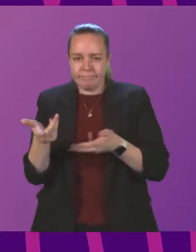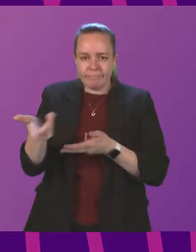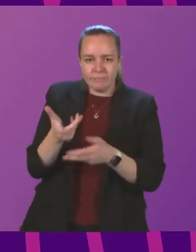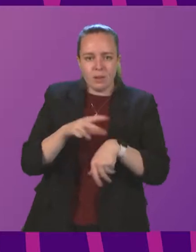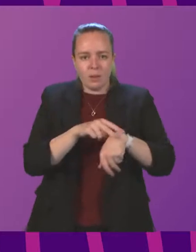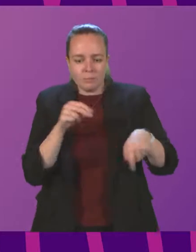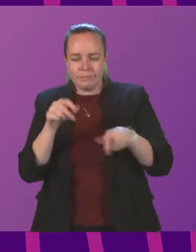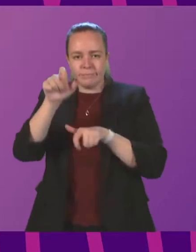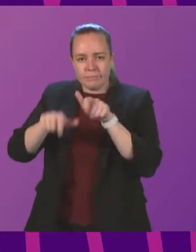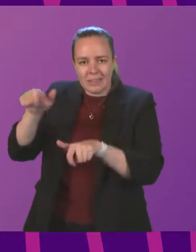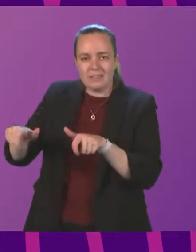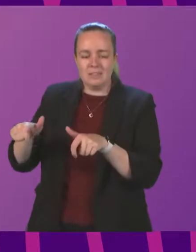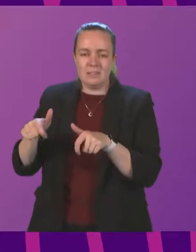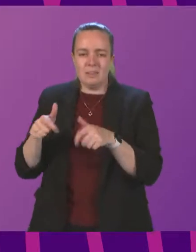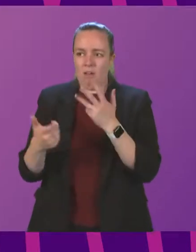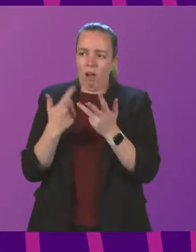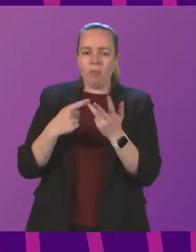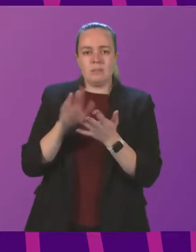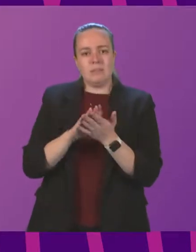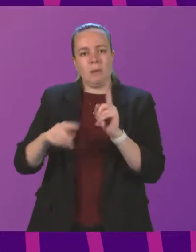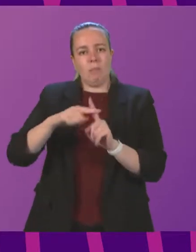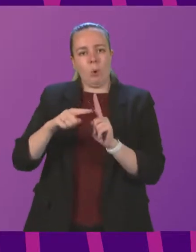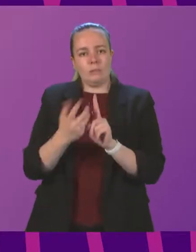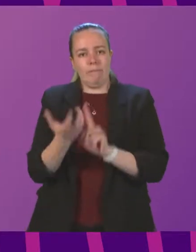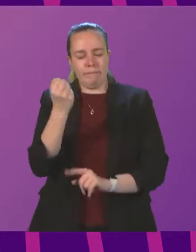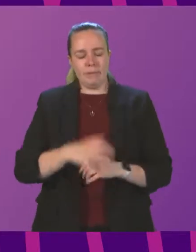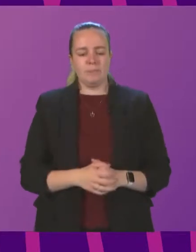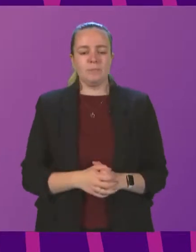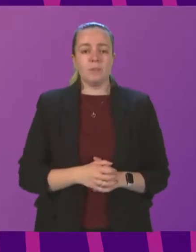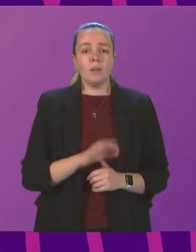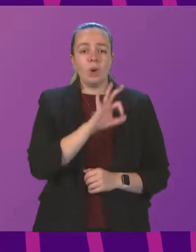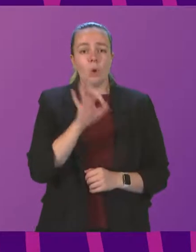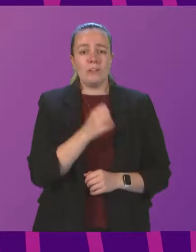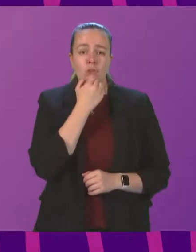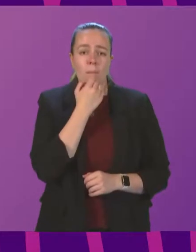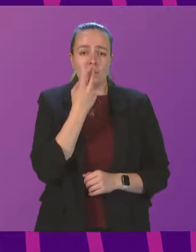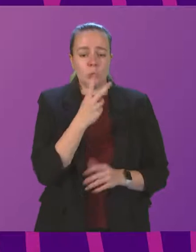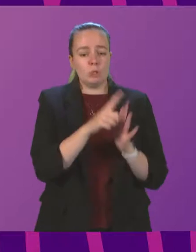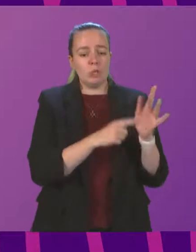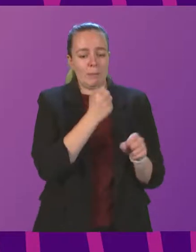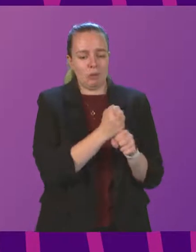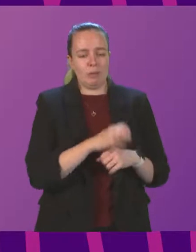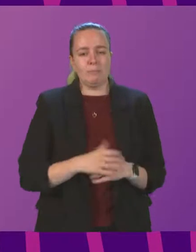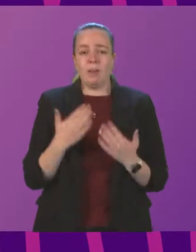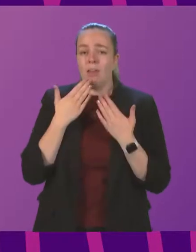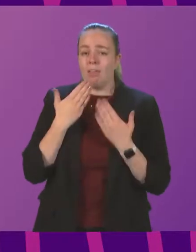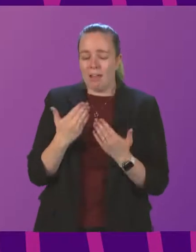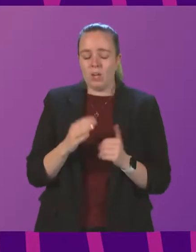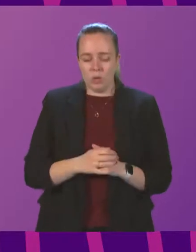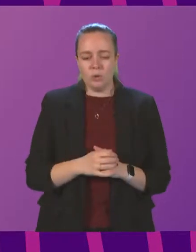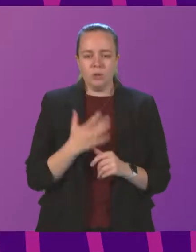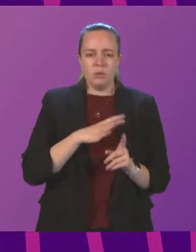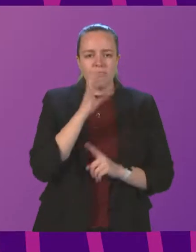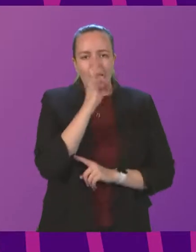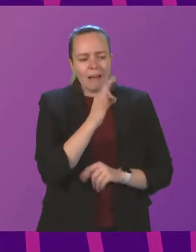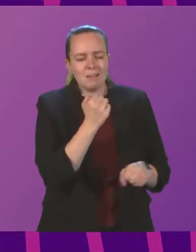police and others to achieve positive outcomes. Thank you. Question number two, Jamie Green. Thank you, Obserring Officer. To ask the Scottish Government